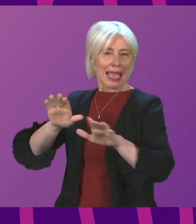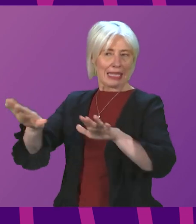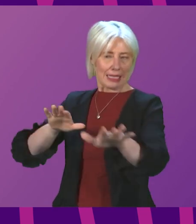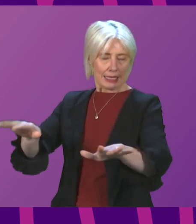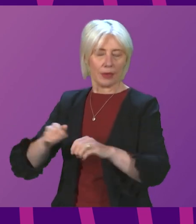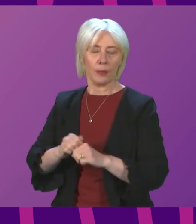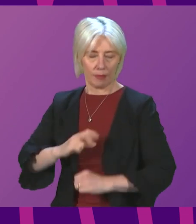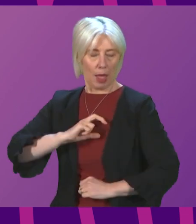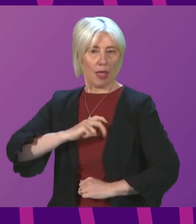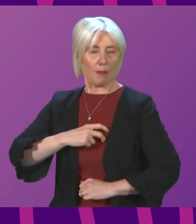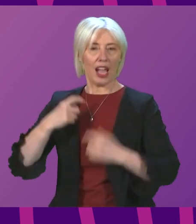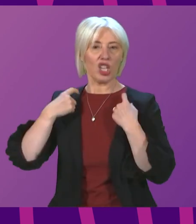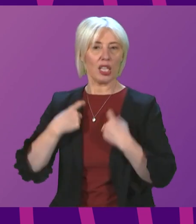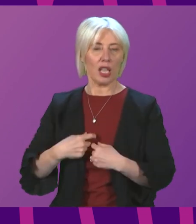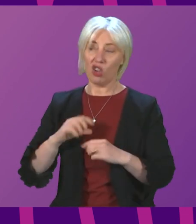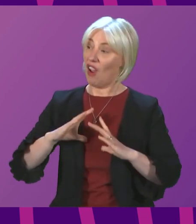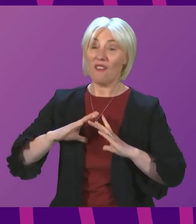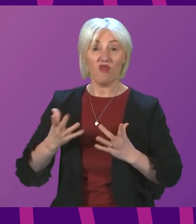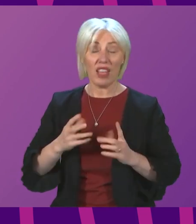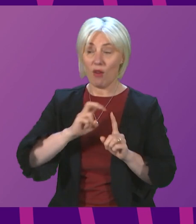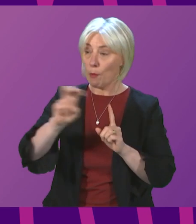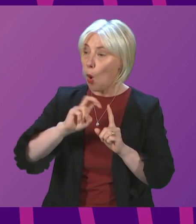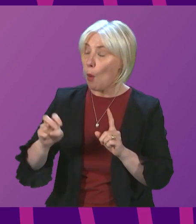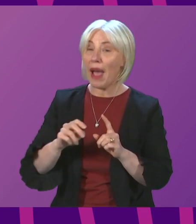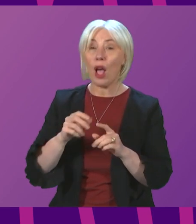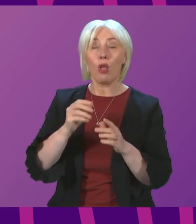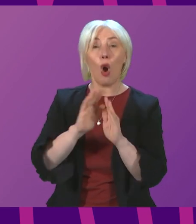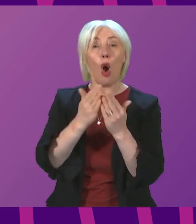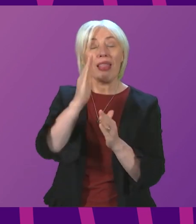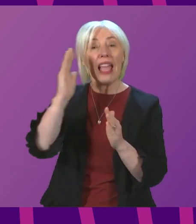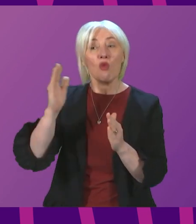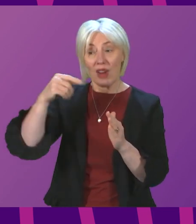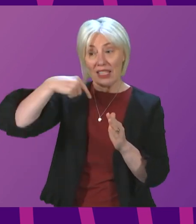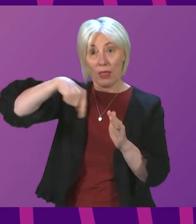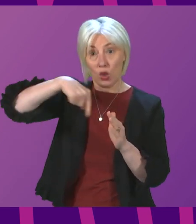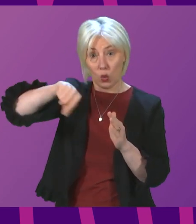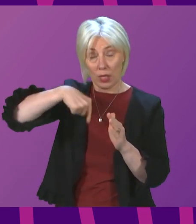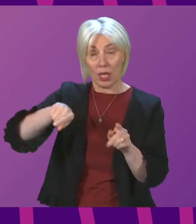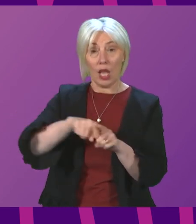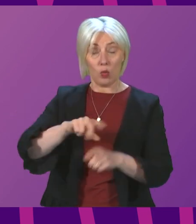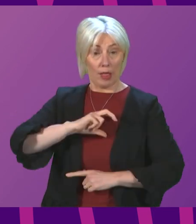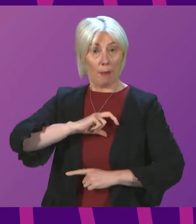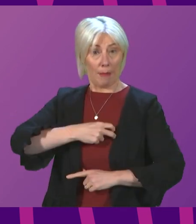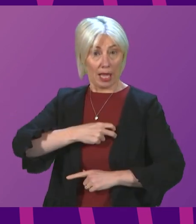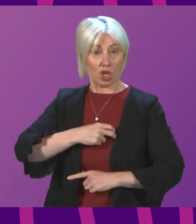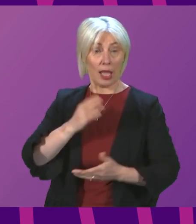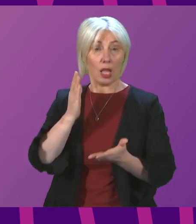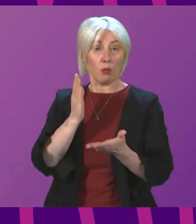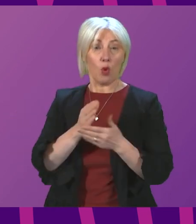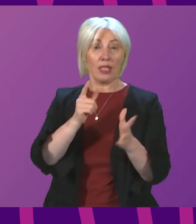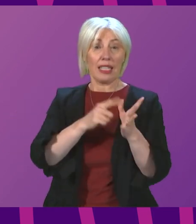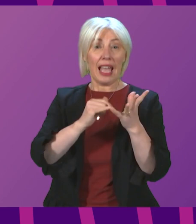lanyards are available free at mobile and community libraries across the country this week, and badges are also available in most ASDA